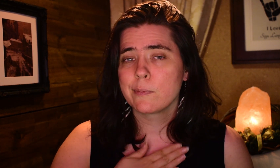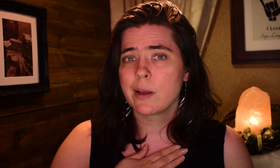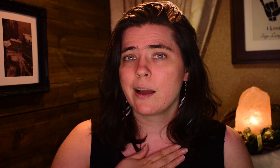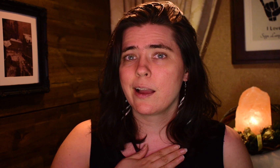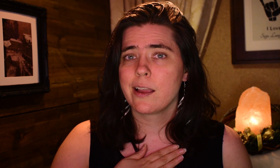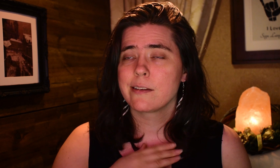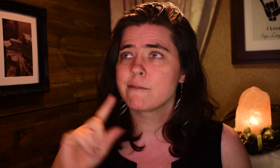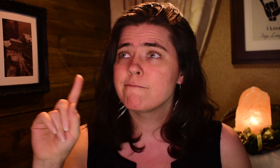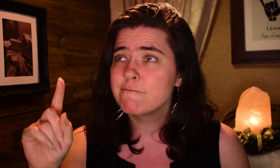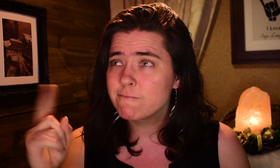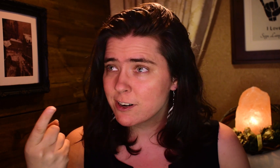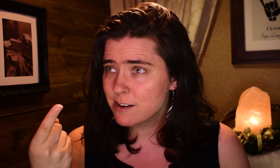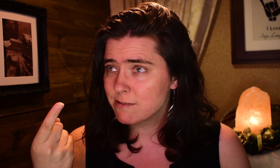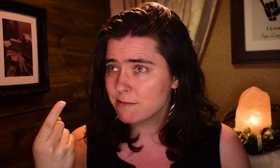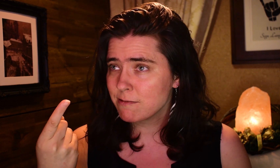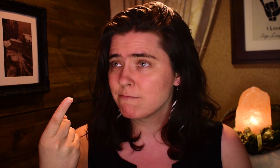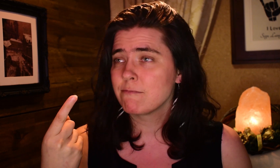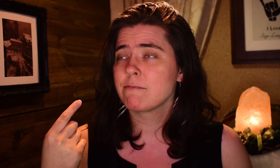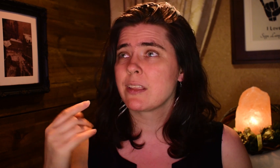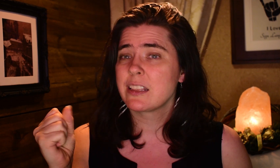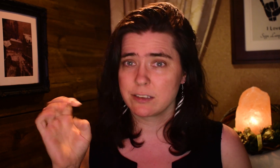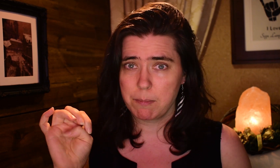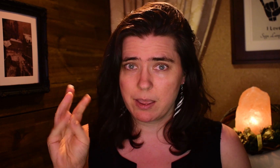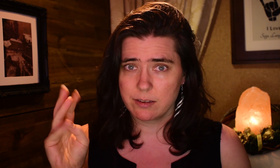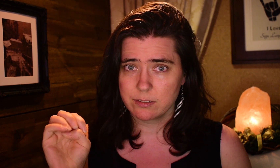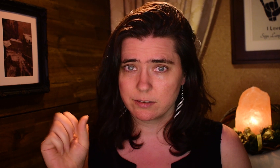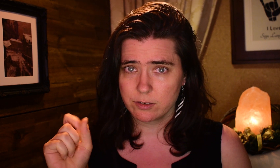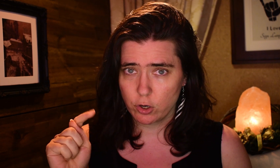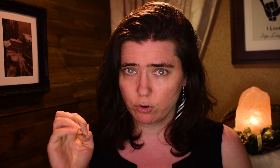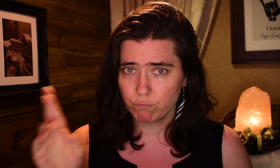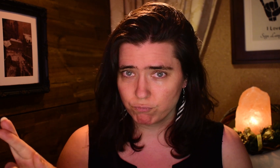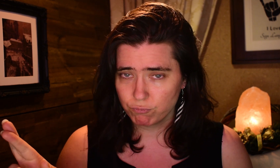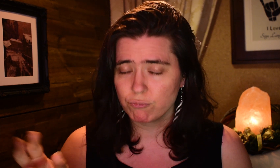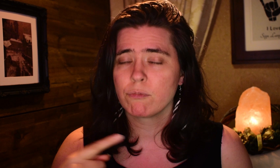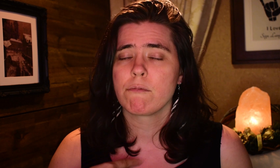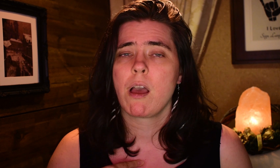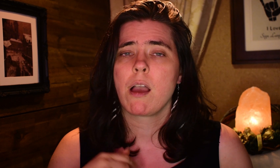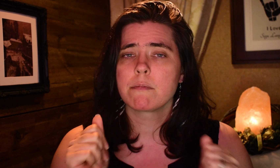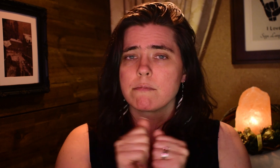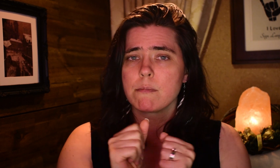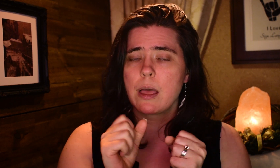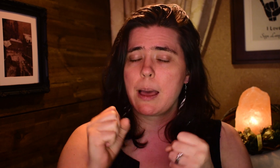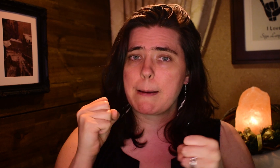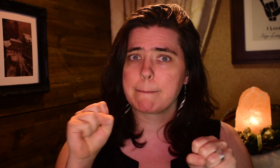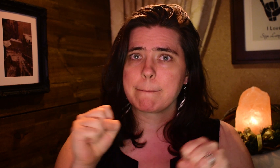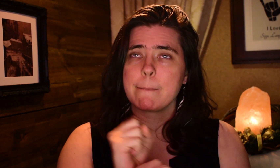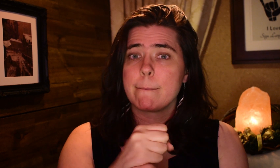My first semester, I